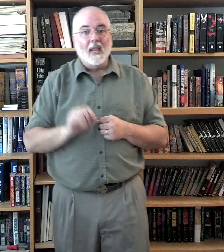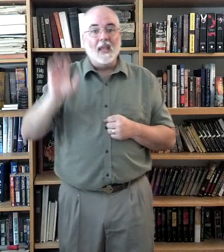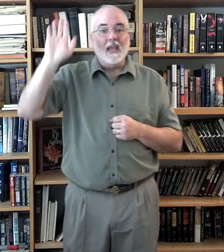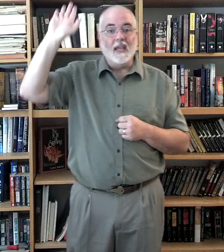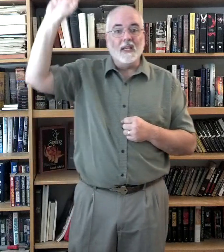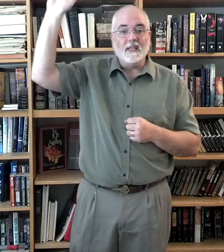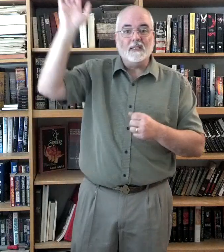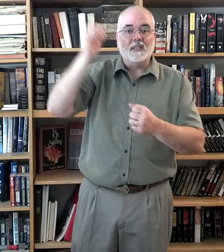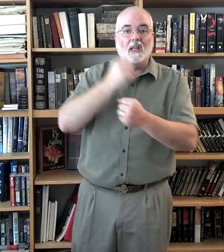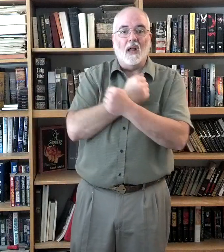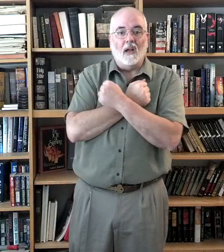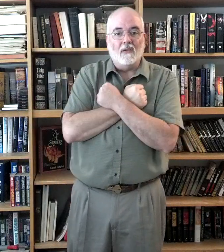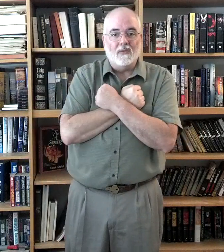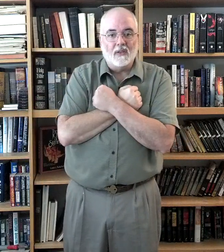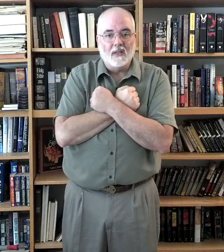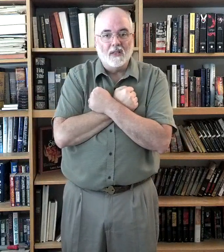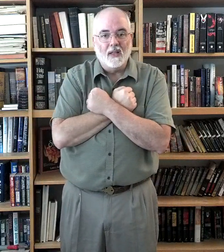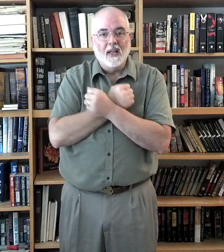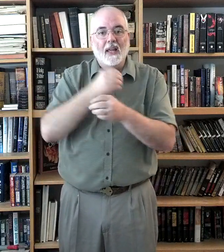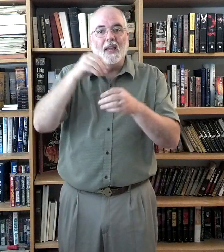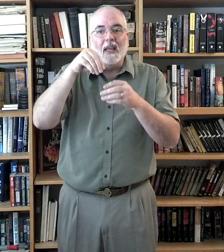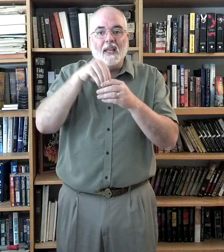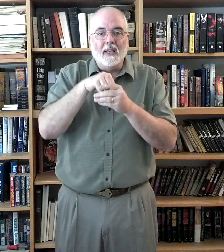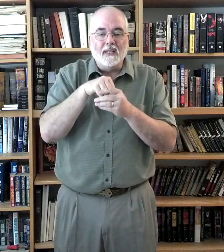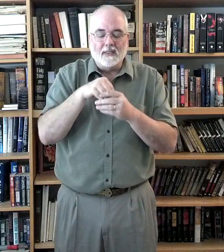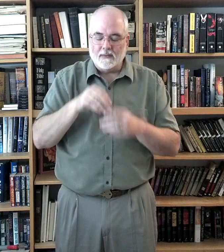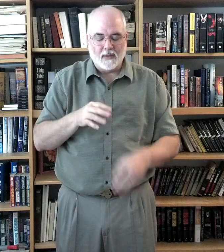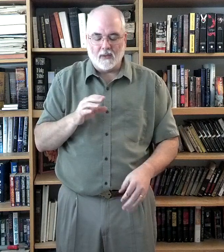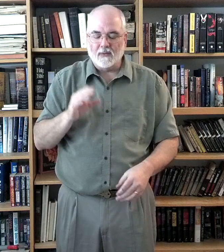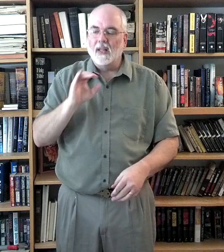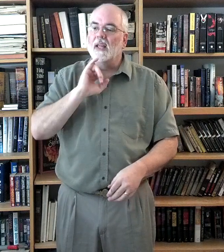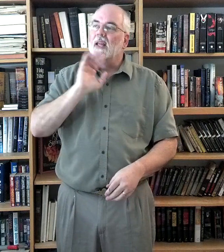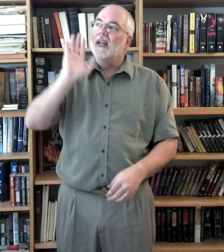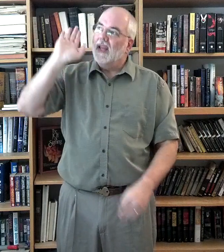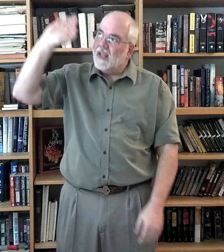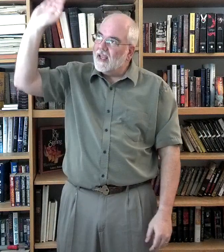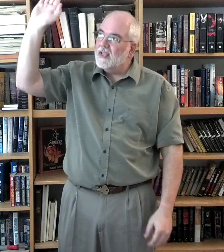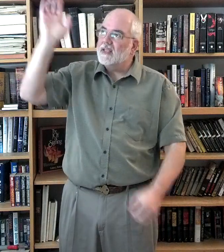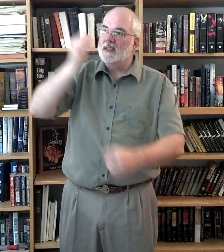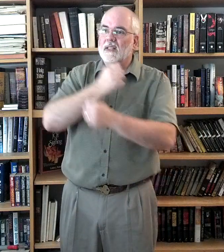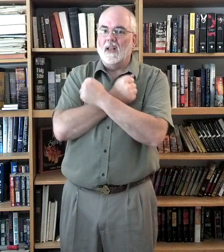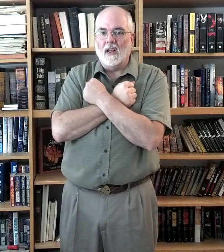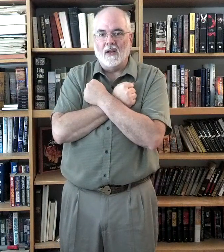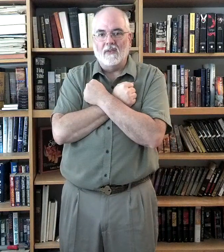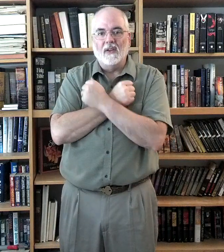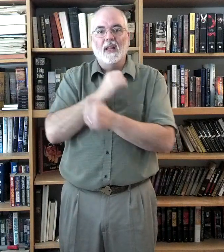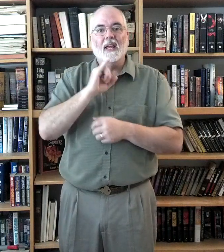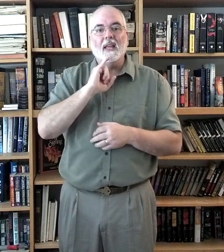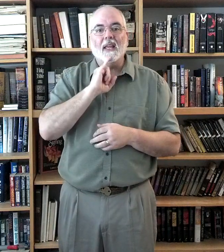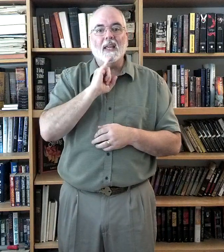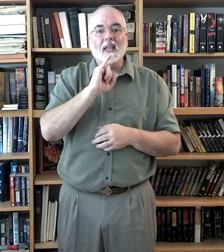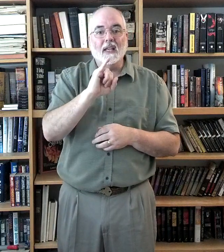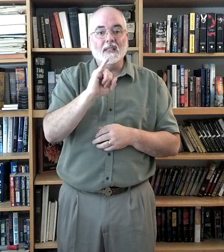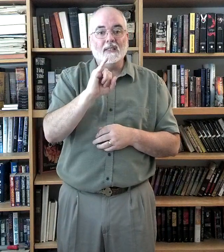His love is, oh, his love is,